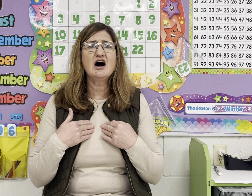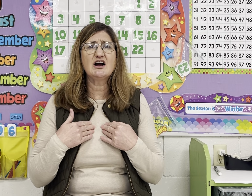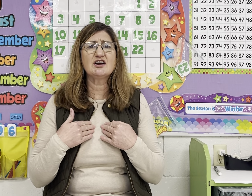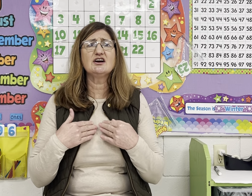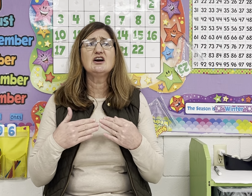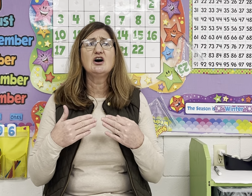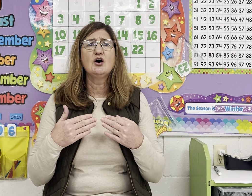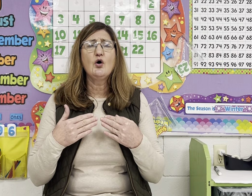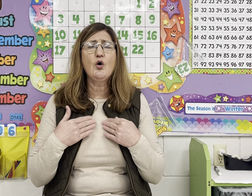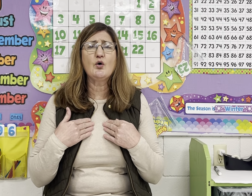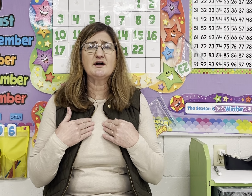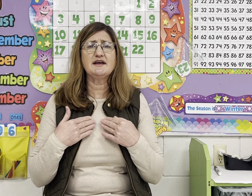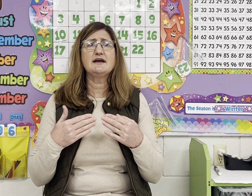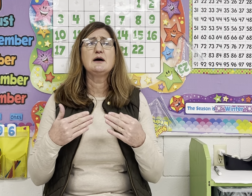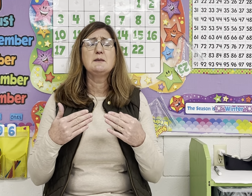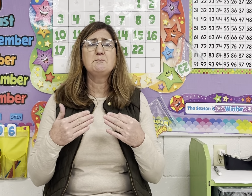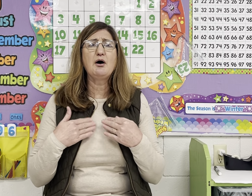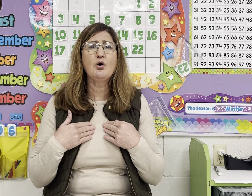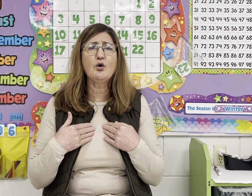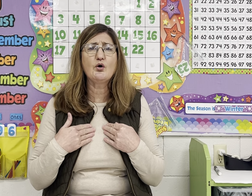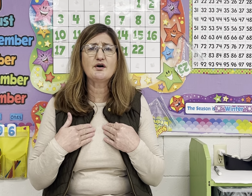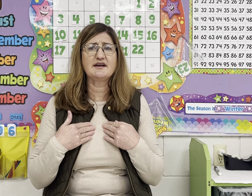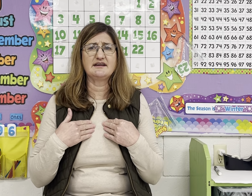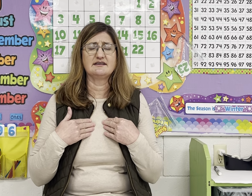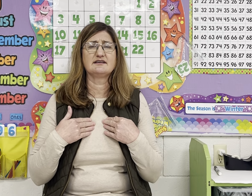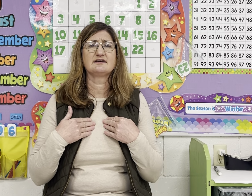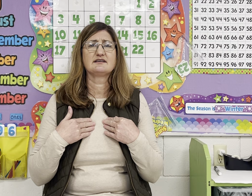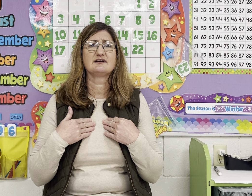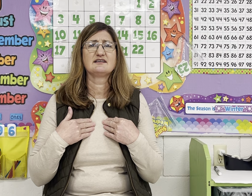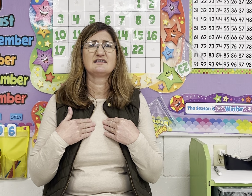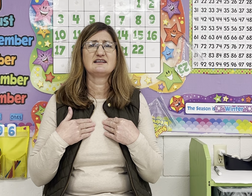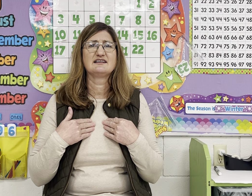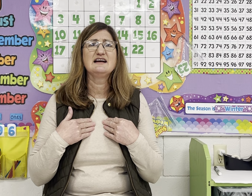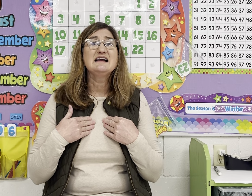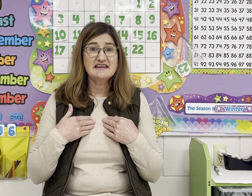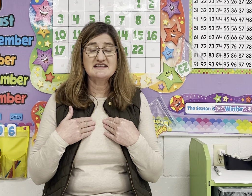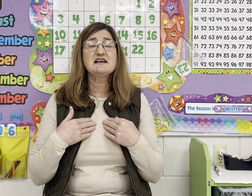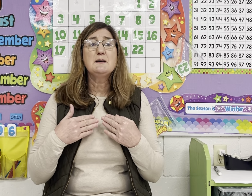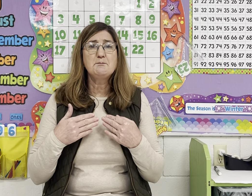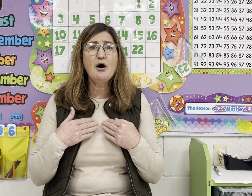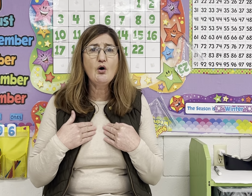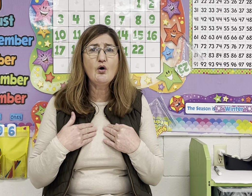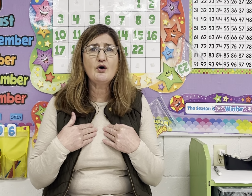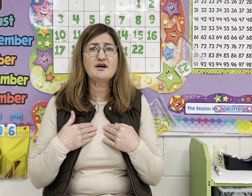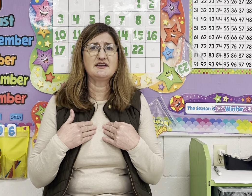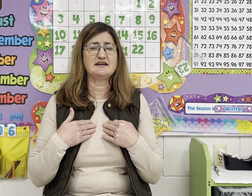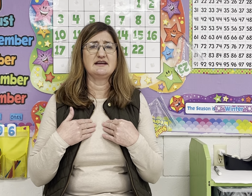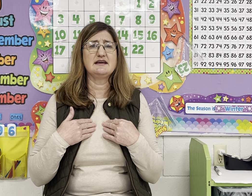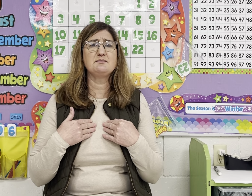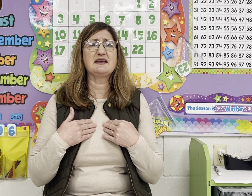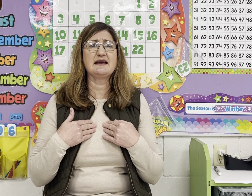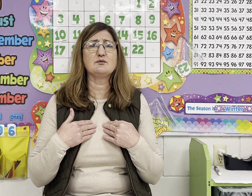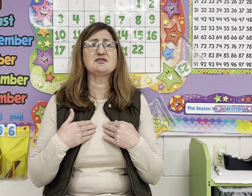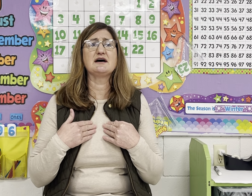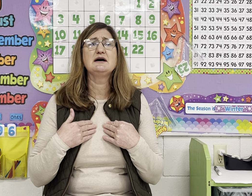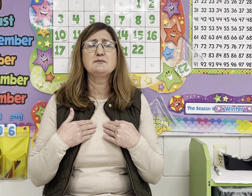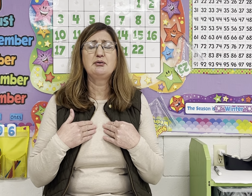Hunger, hornet, pouring. Yes, pouring. It began with the P